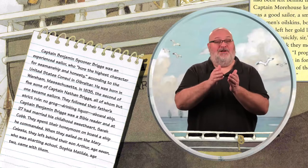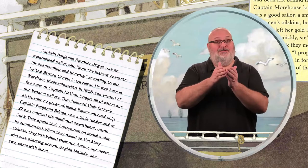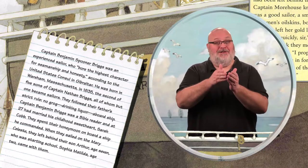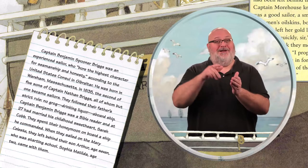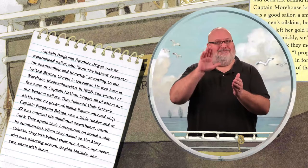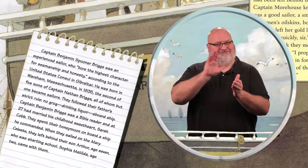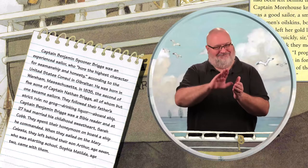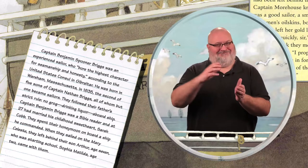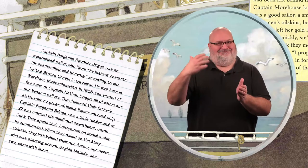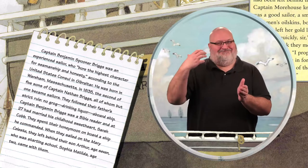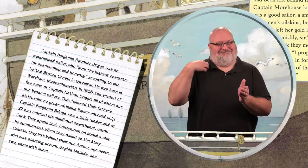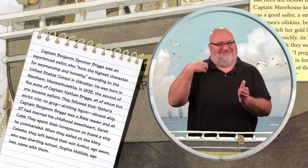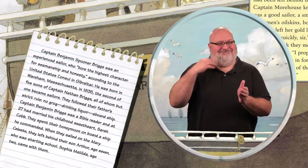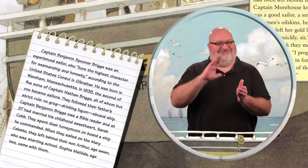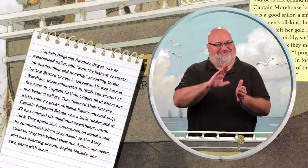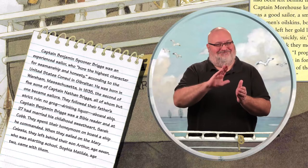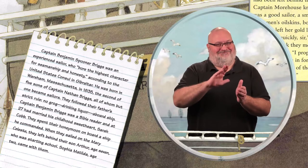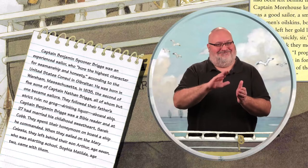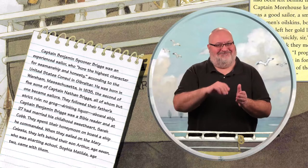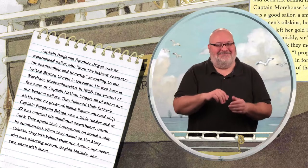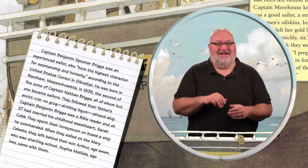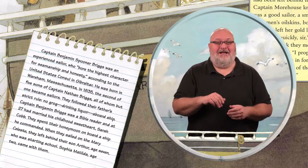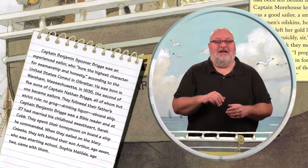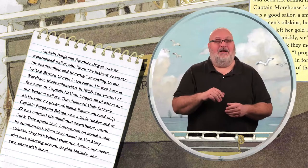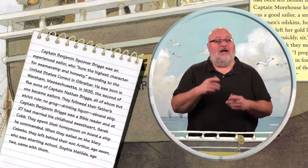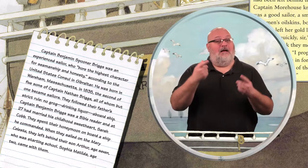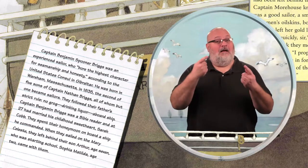They spent their honeymoon on board a ship he commanded.